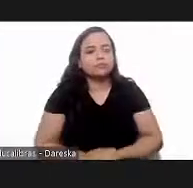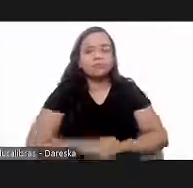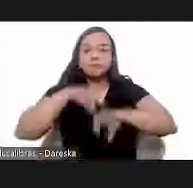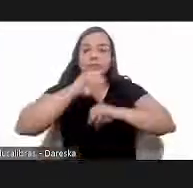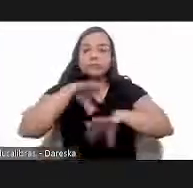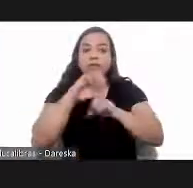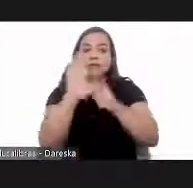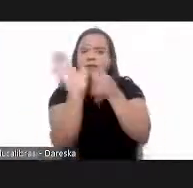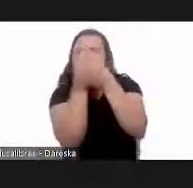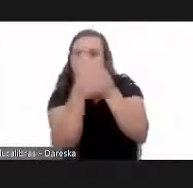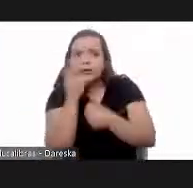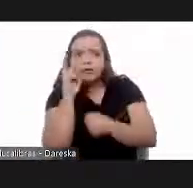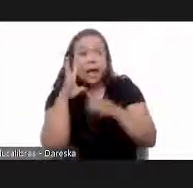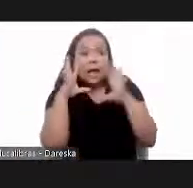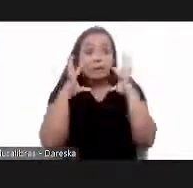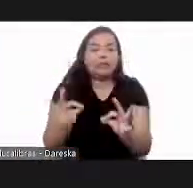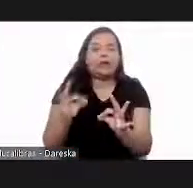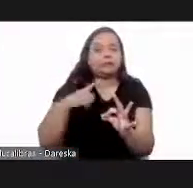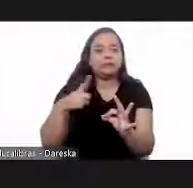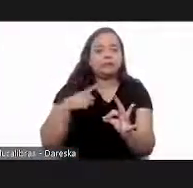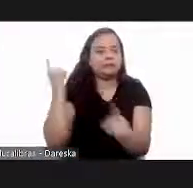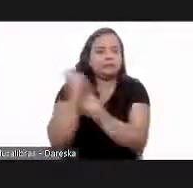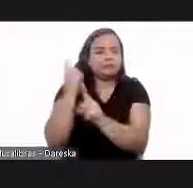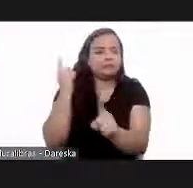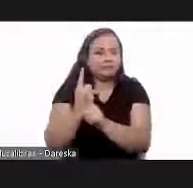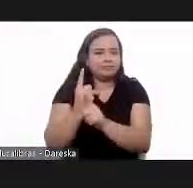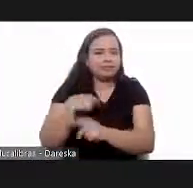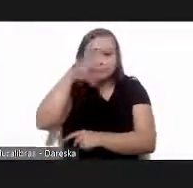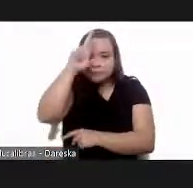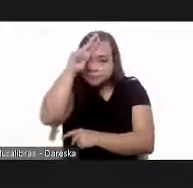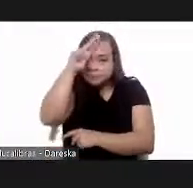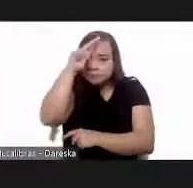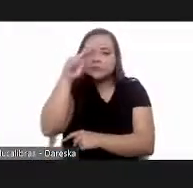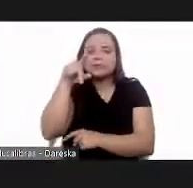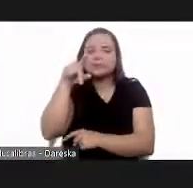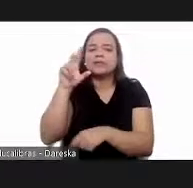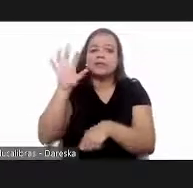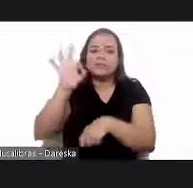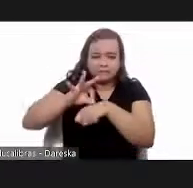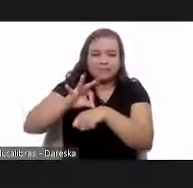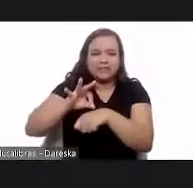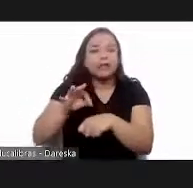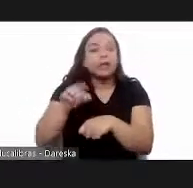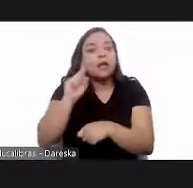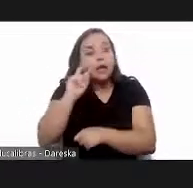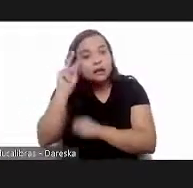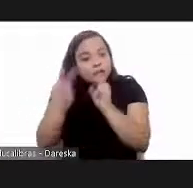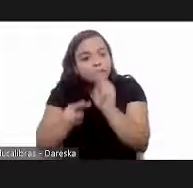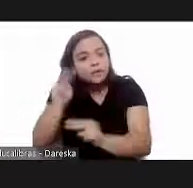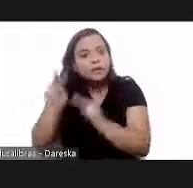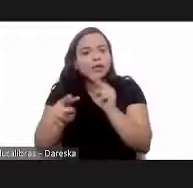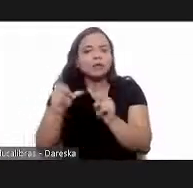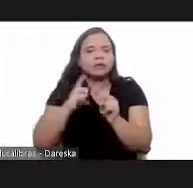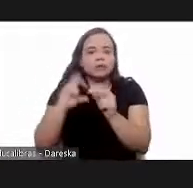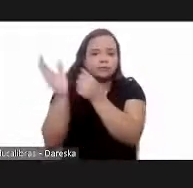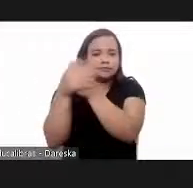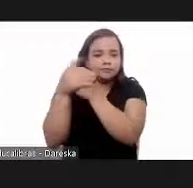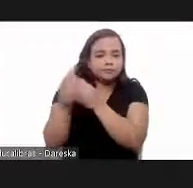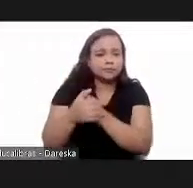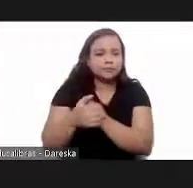kissing bugs and the cracks in the walls if there are a lot of kissing bugs they